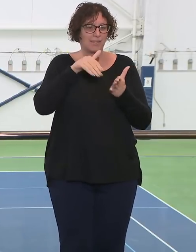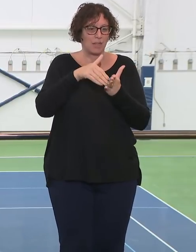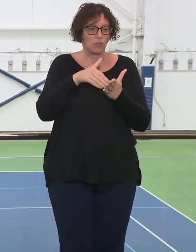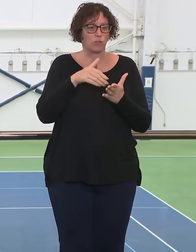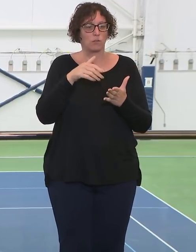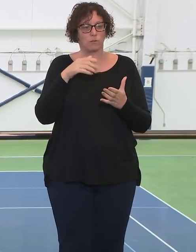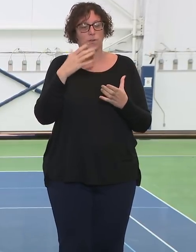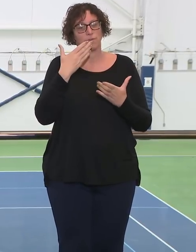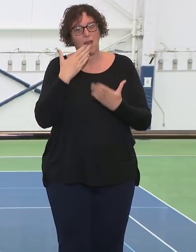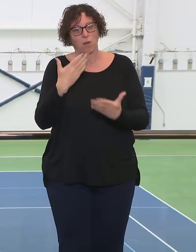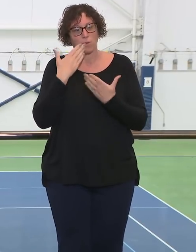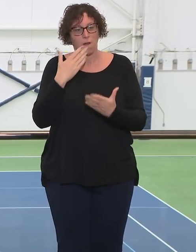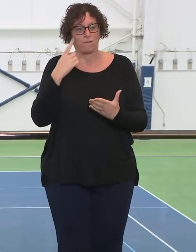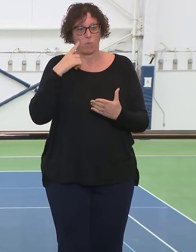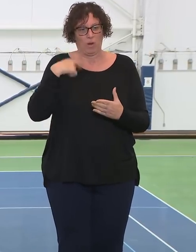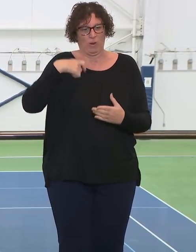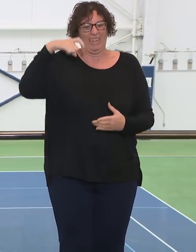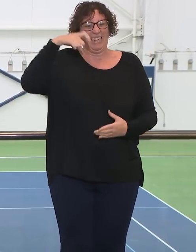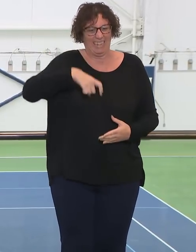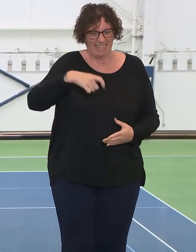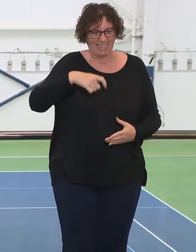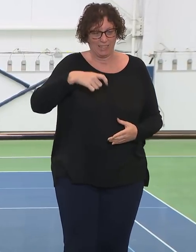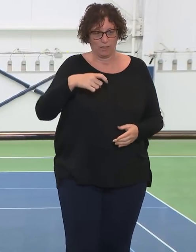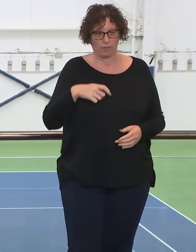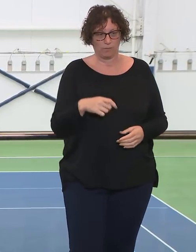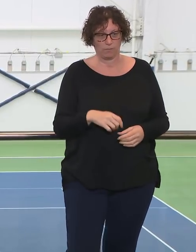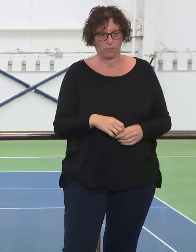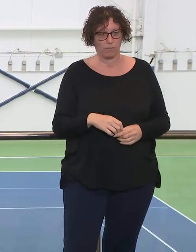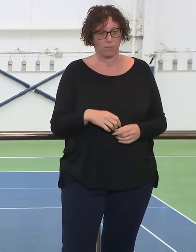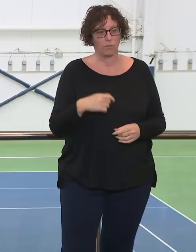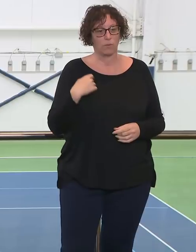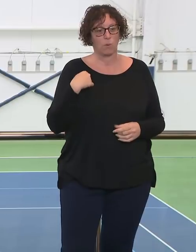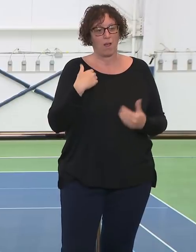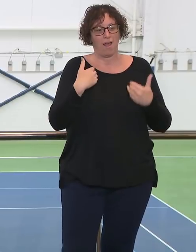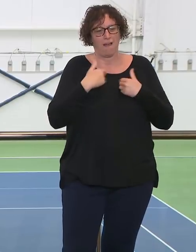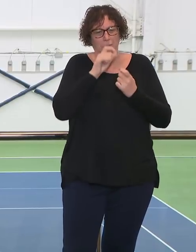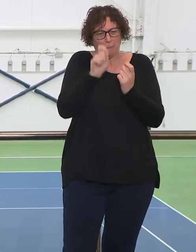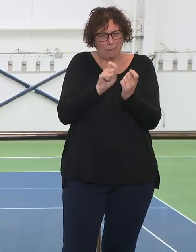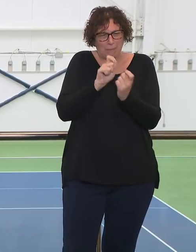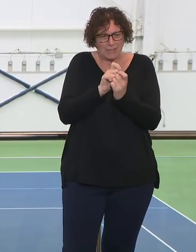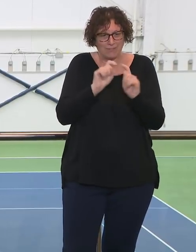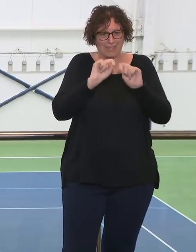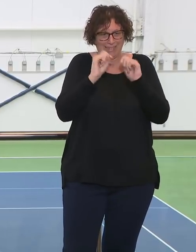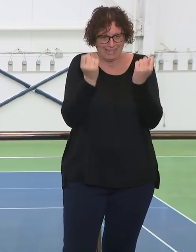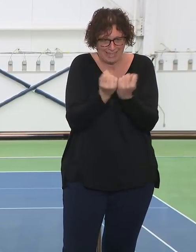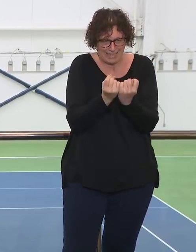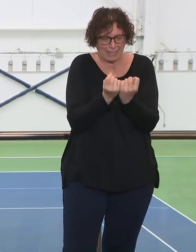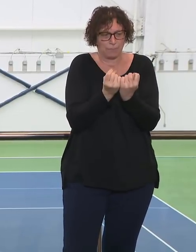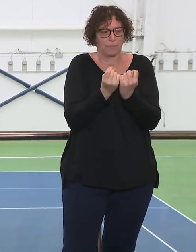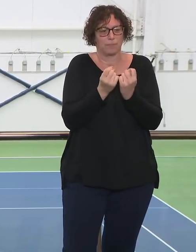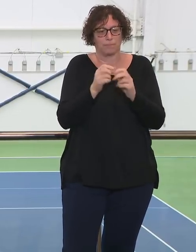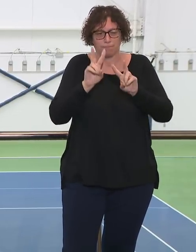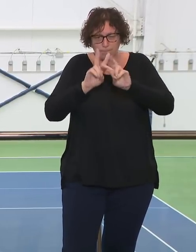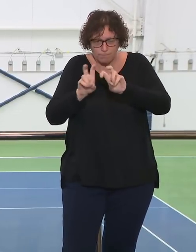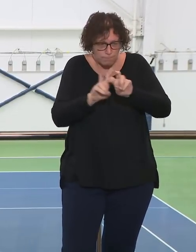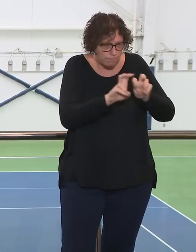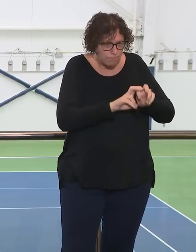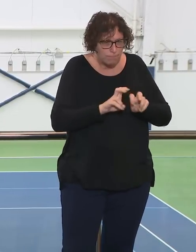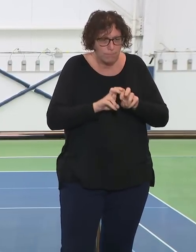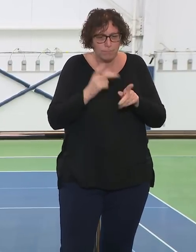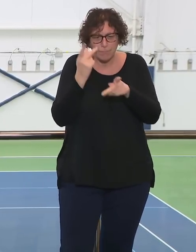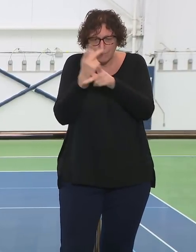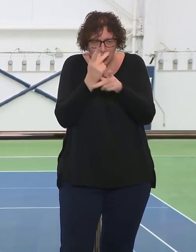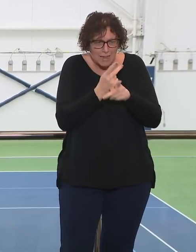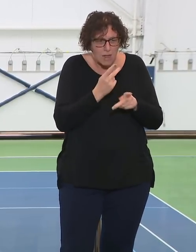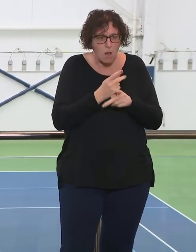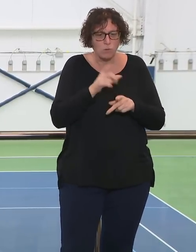every patient in our hospitals, matching it to the inclusion and exclusion criteria to see who we can get to Javits Center, which we've sent multiple